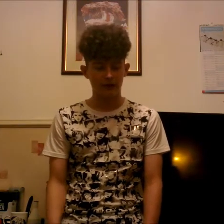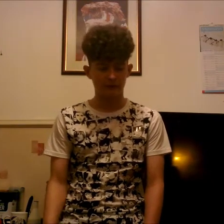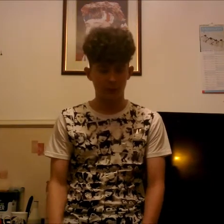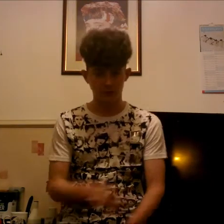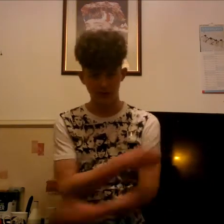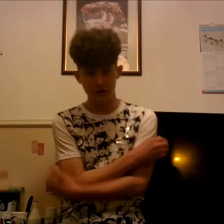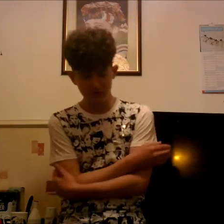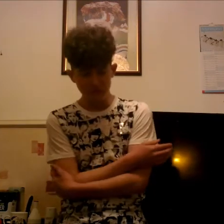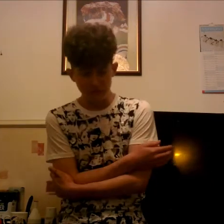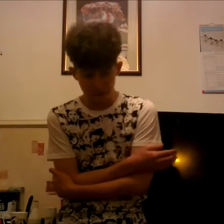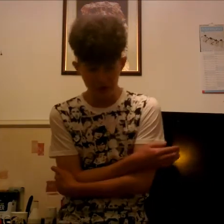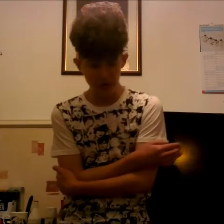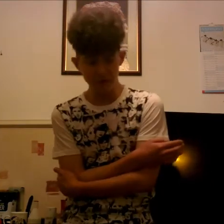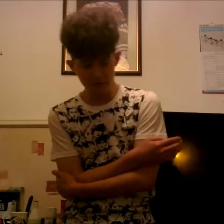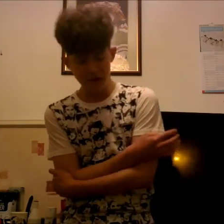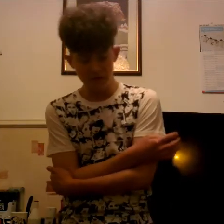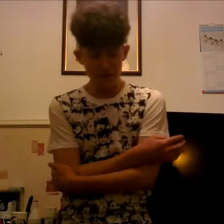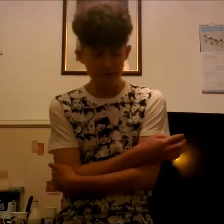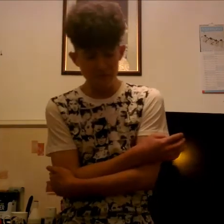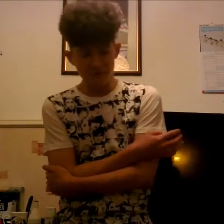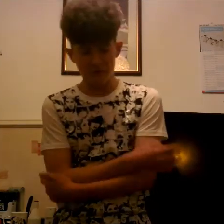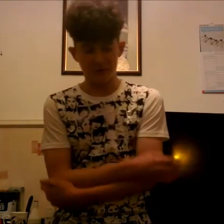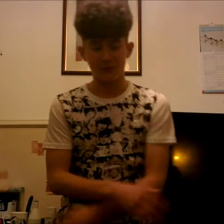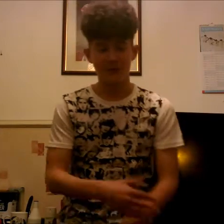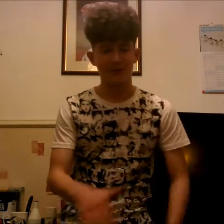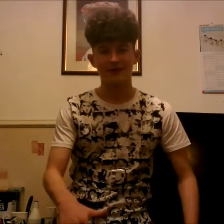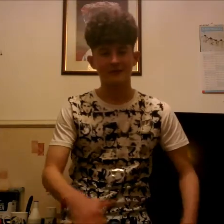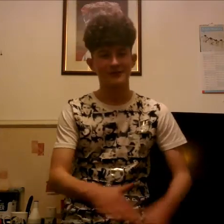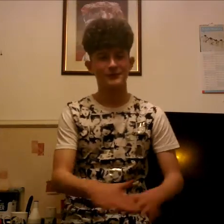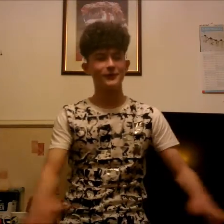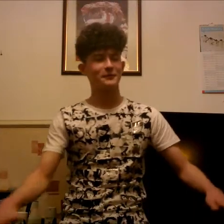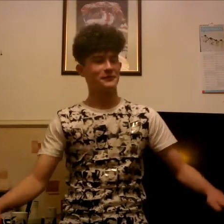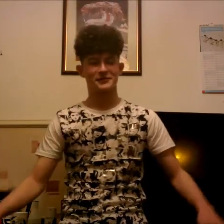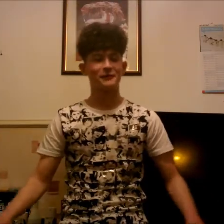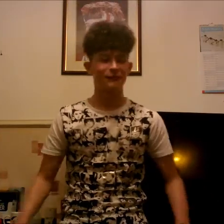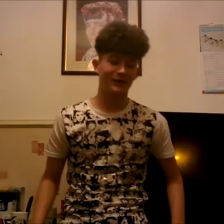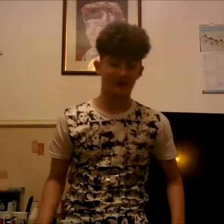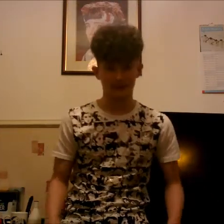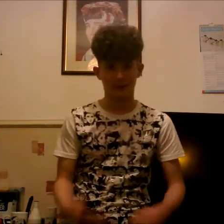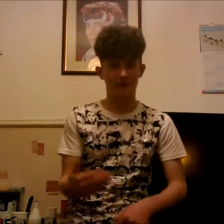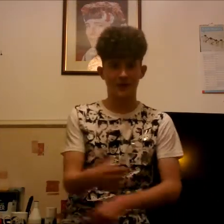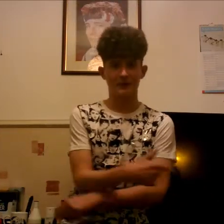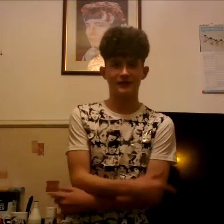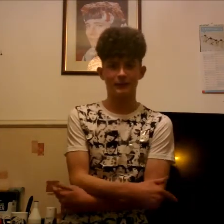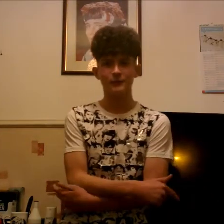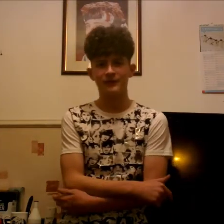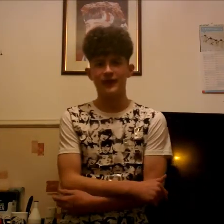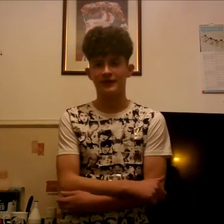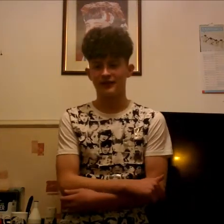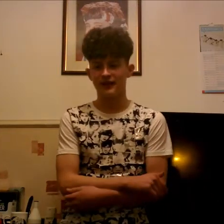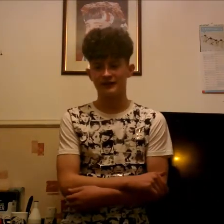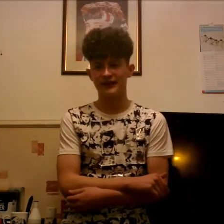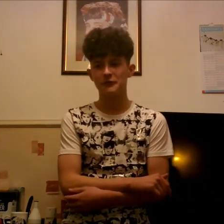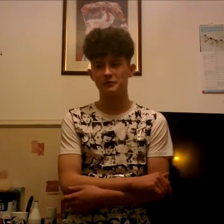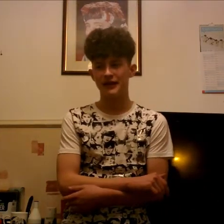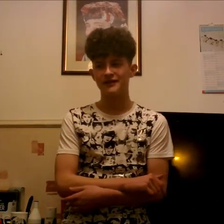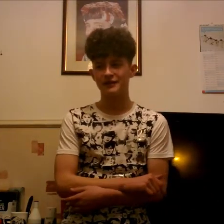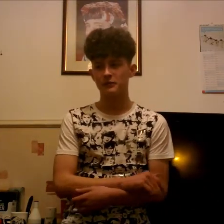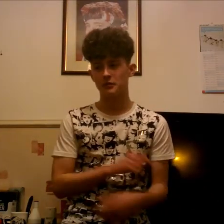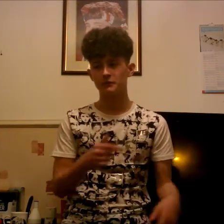room like that pure walking it was so it was so funny looking back on it now and that i lay in my bed and my mum